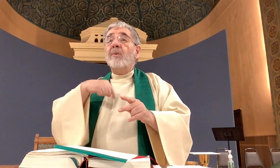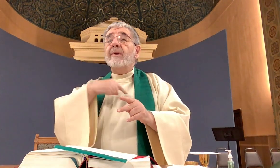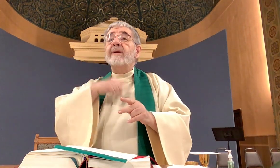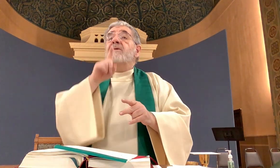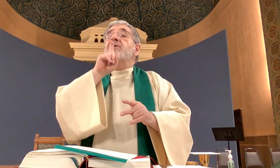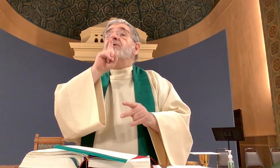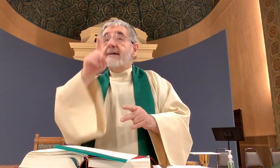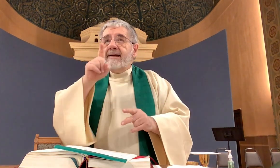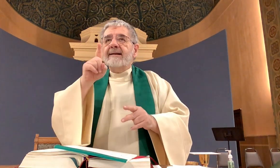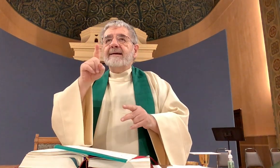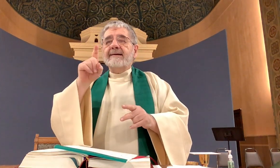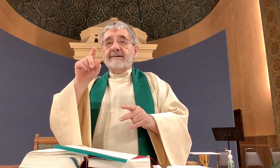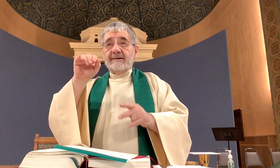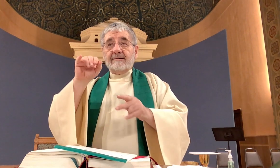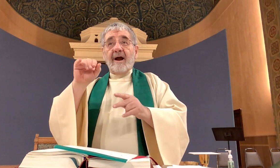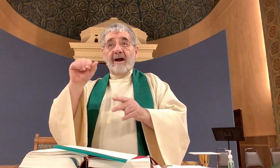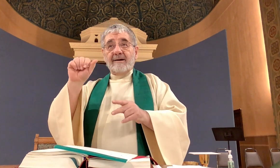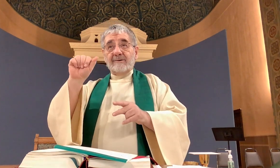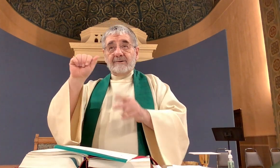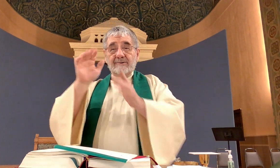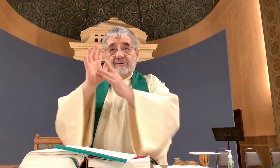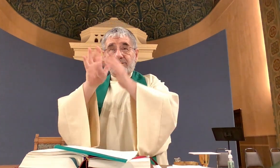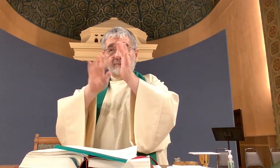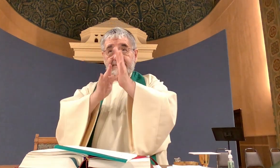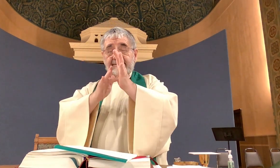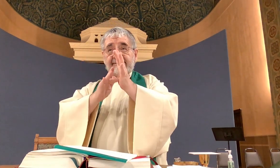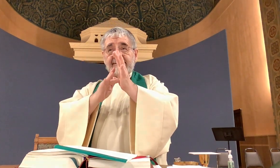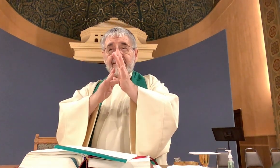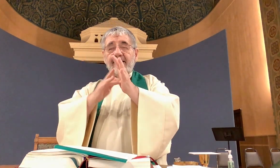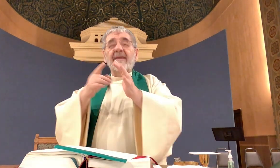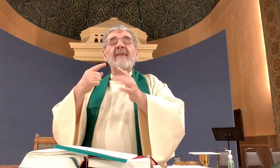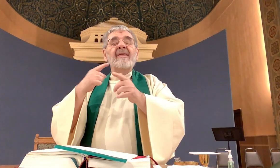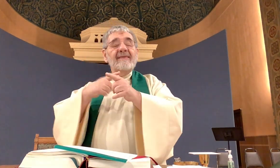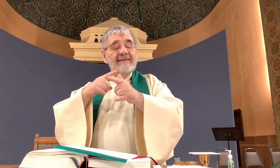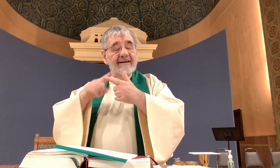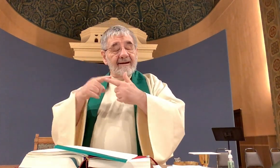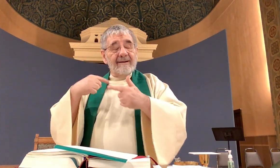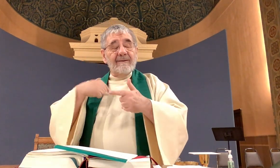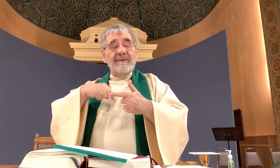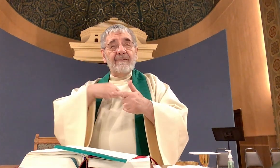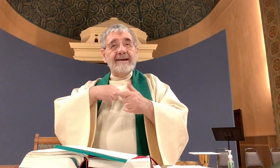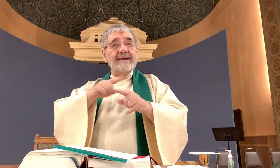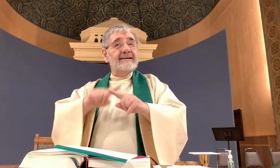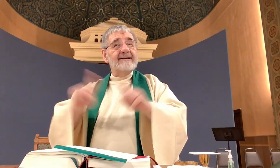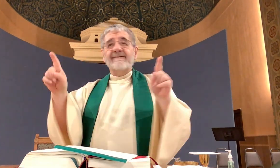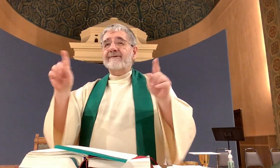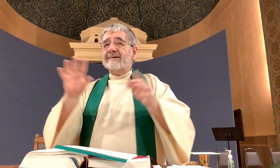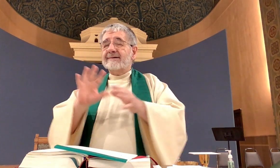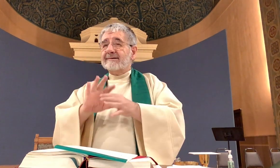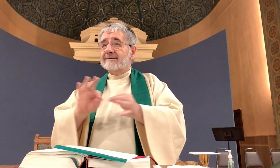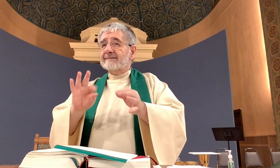but if we really are Christ's body but we must ask a different question